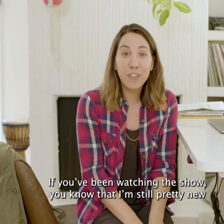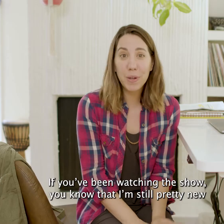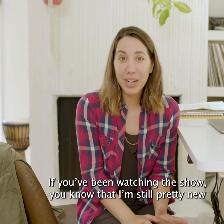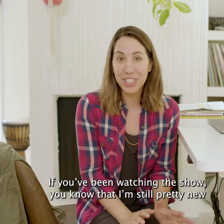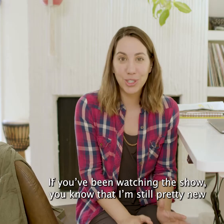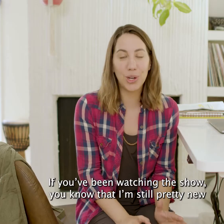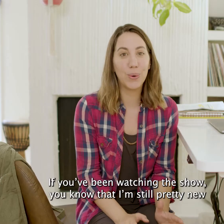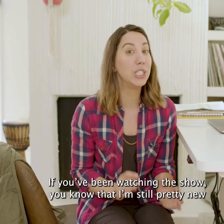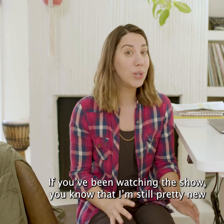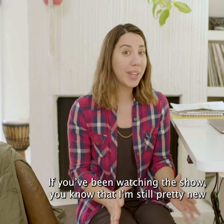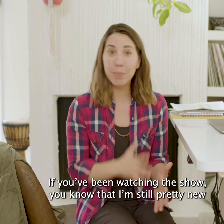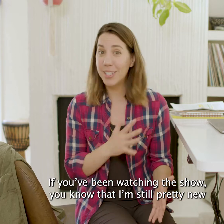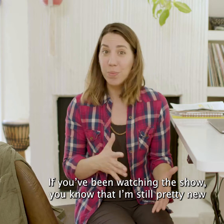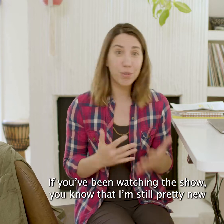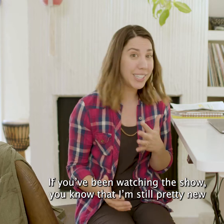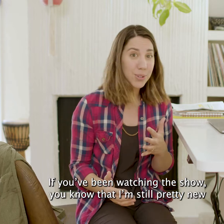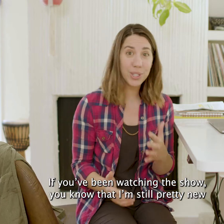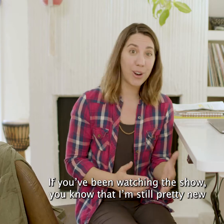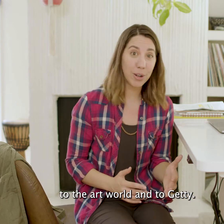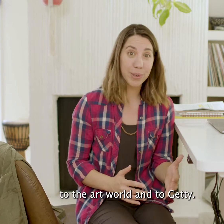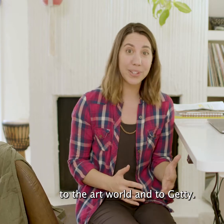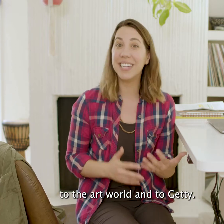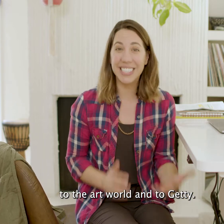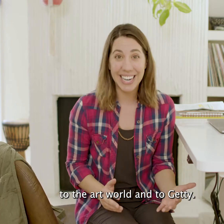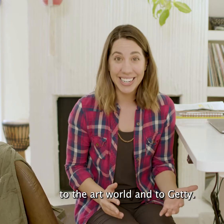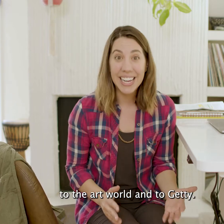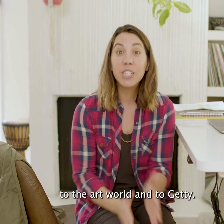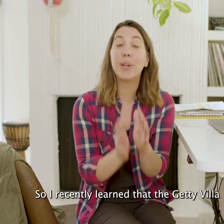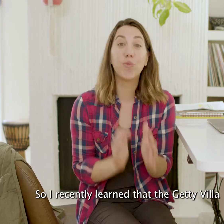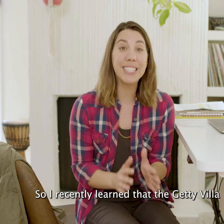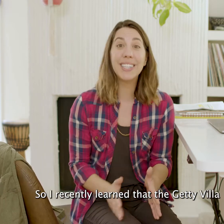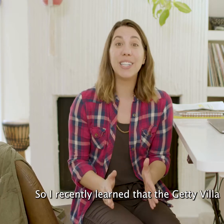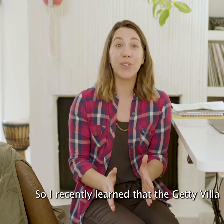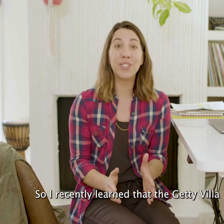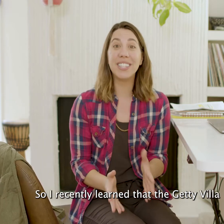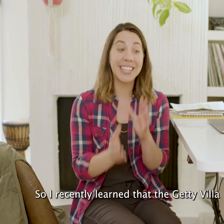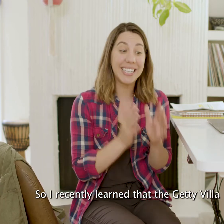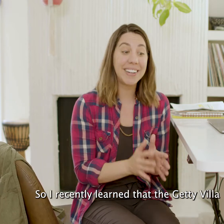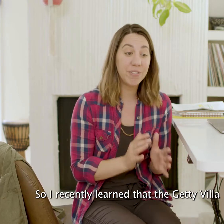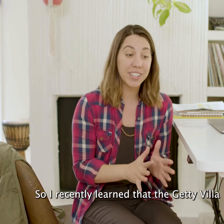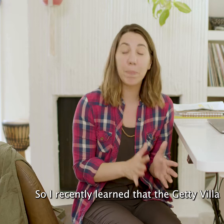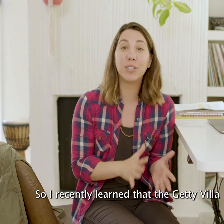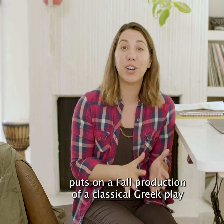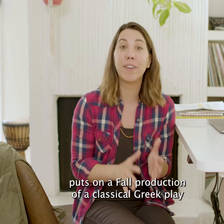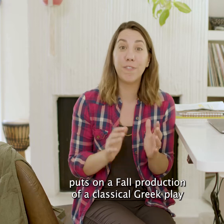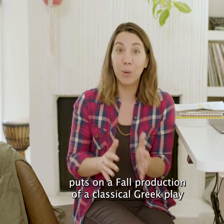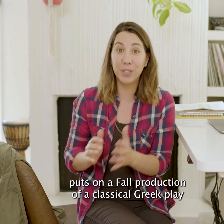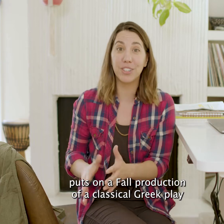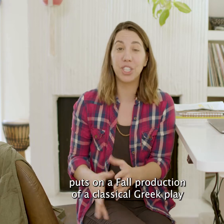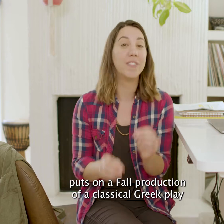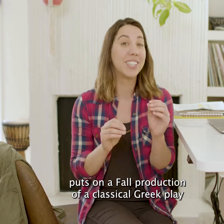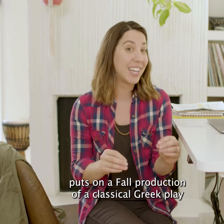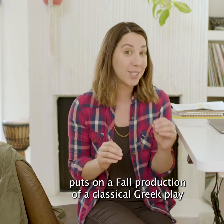If you've been watching the show, you know that I'm still pretty new to the art world and to Getty. So I've recently learned that the Getty Villa puts on a